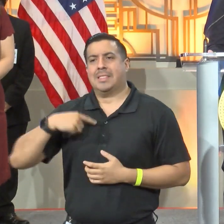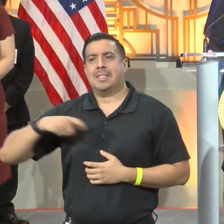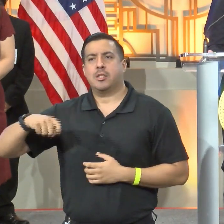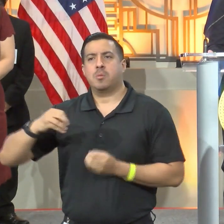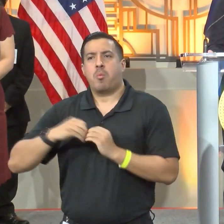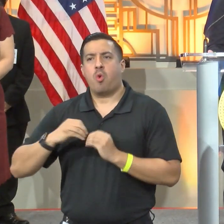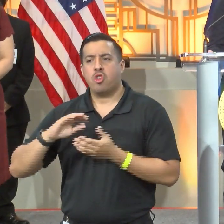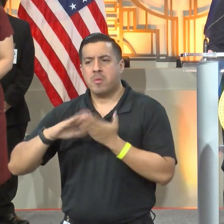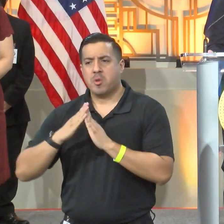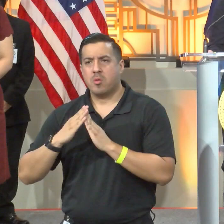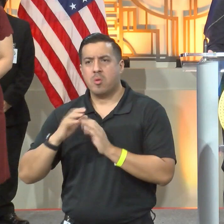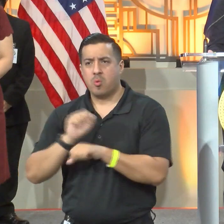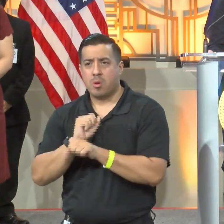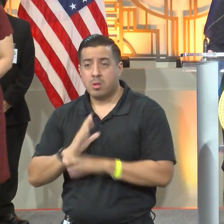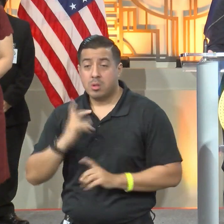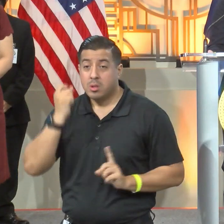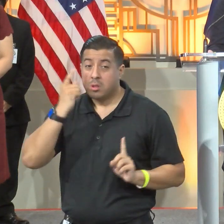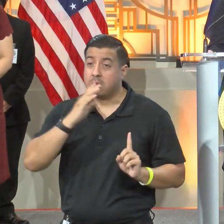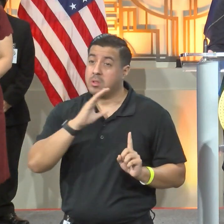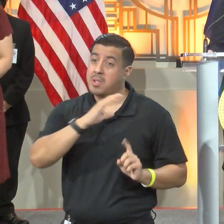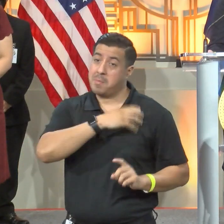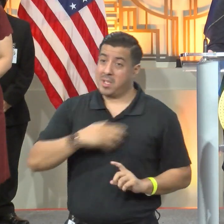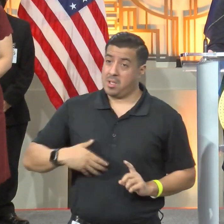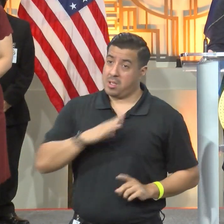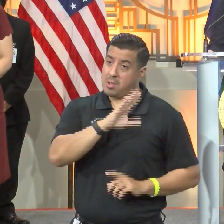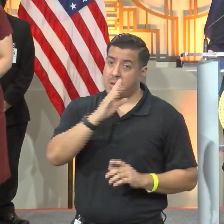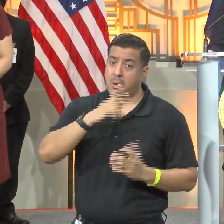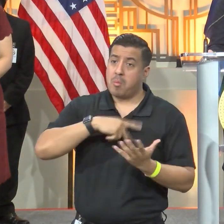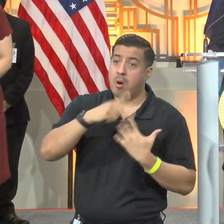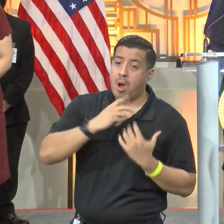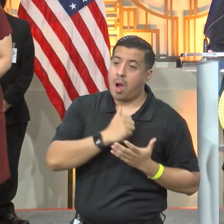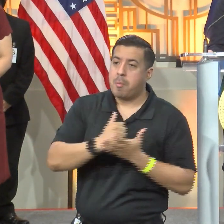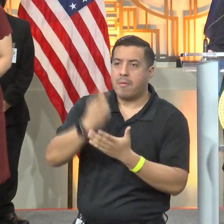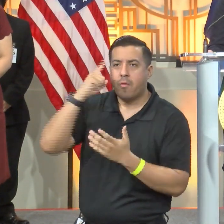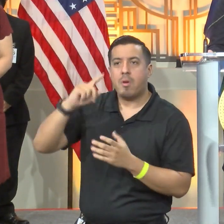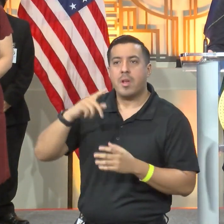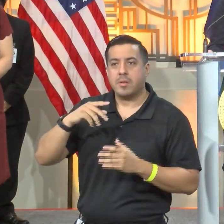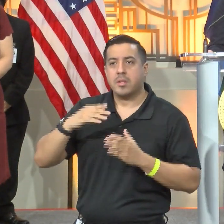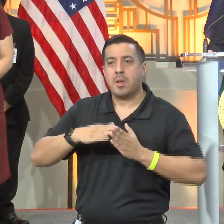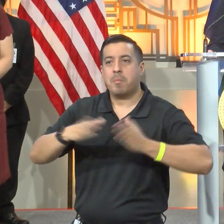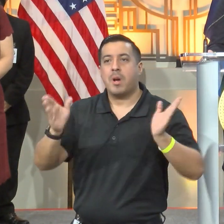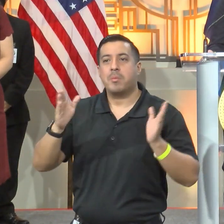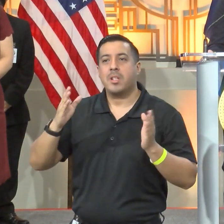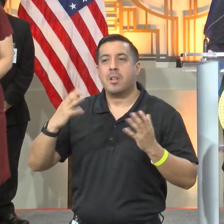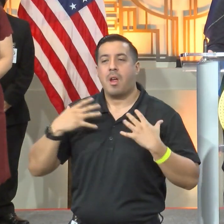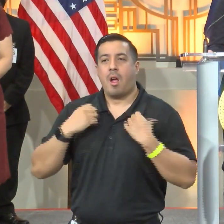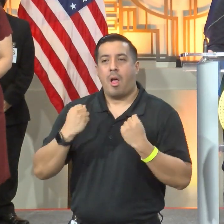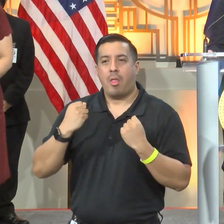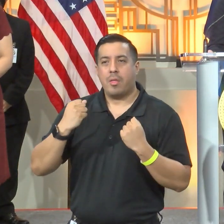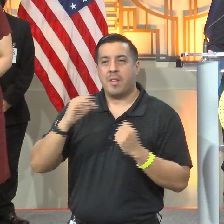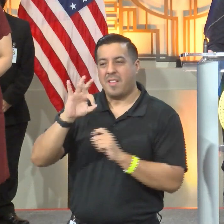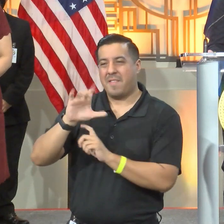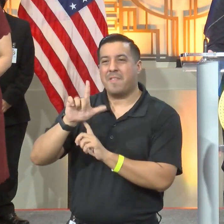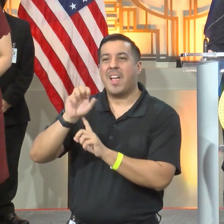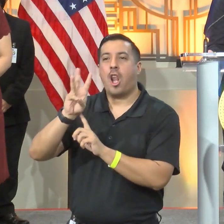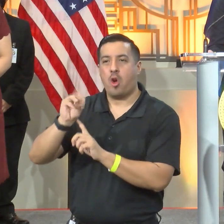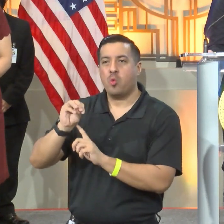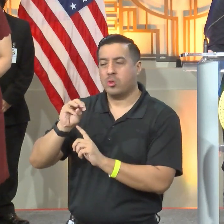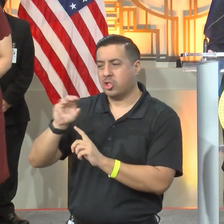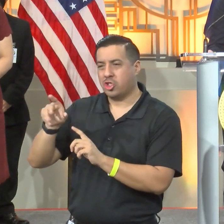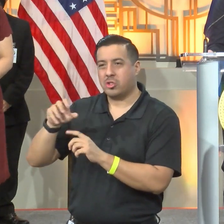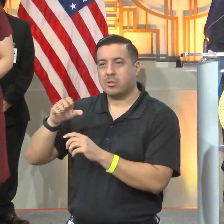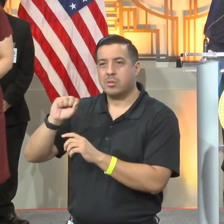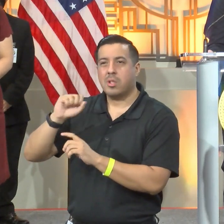these needs, the mayor's Higher Houston Youth Program created the COVID-19 Public Health Education Fellowship. It recruits young